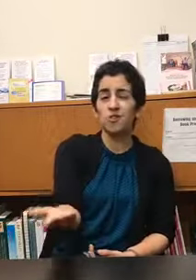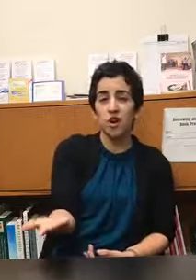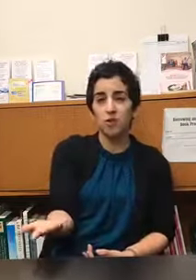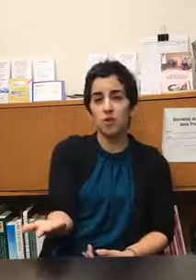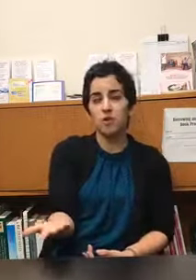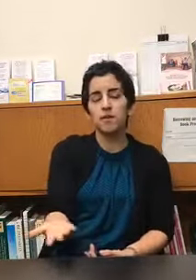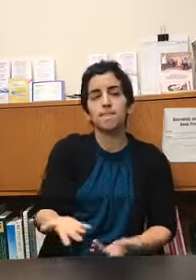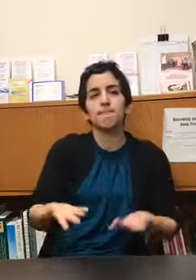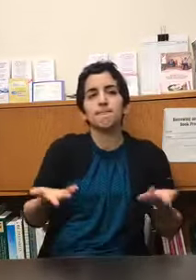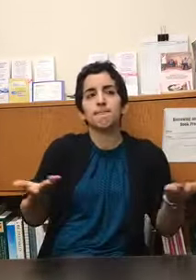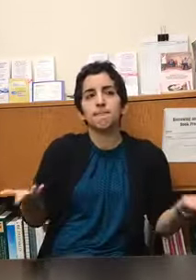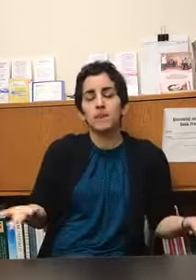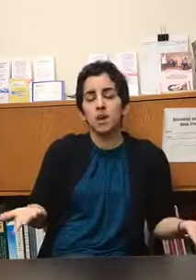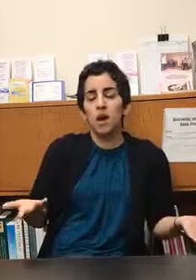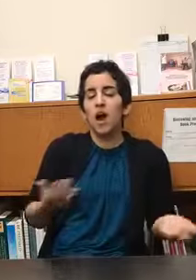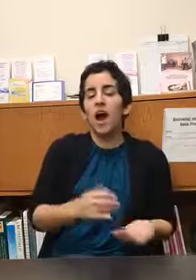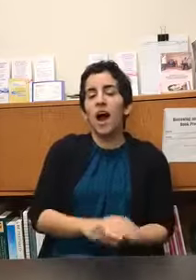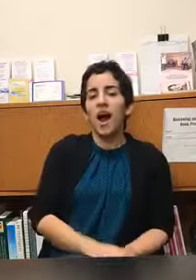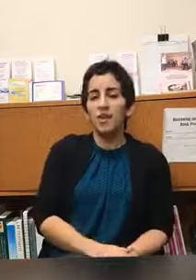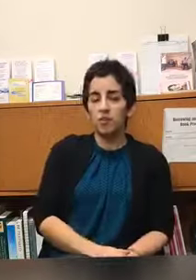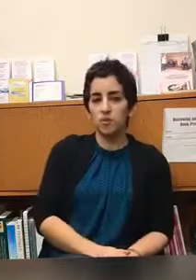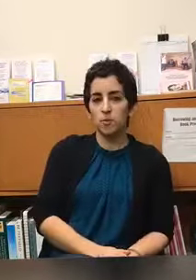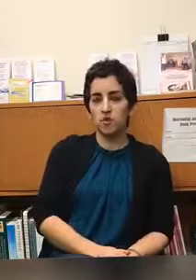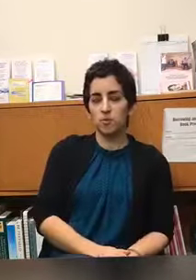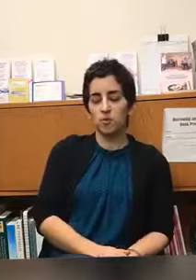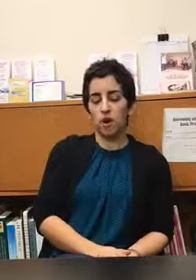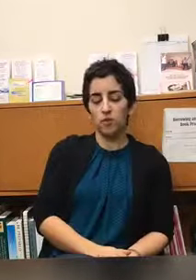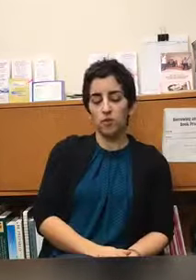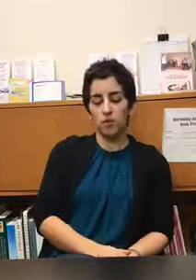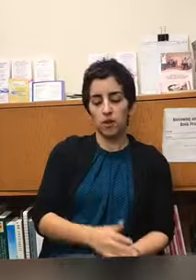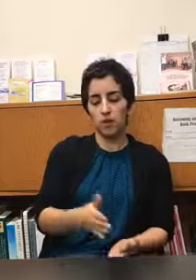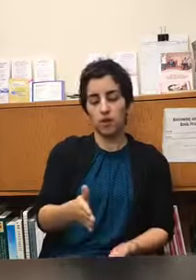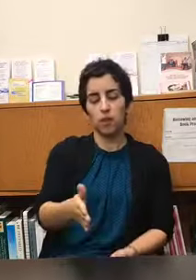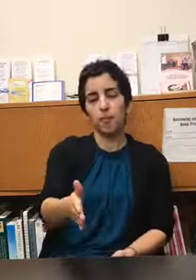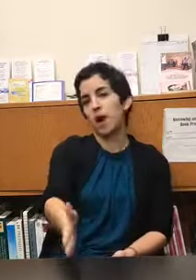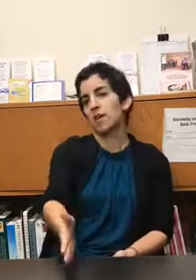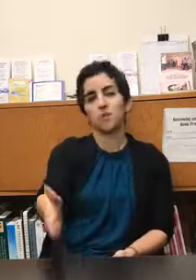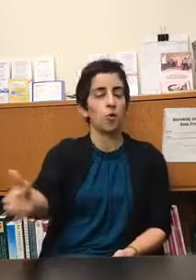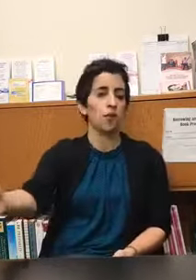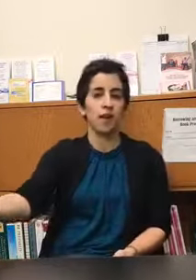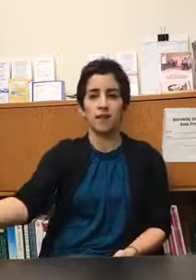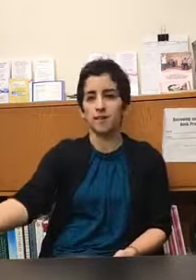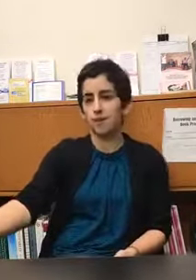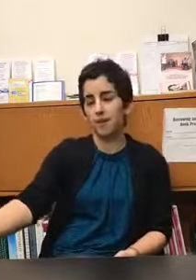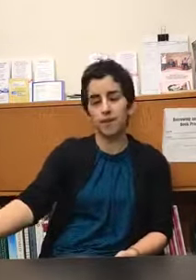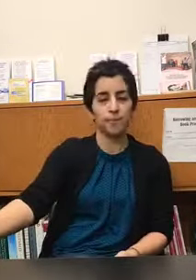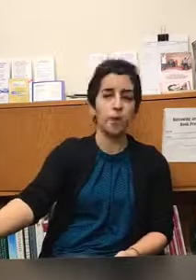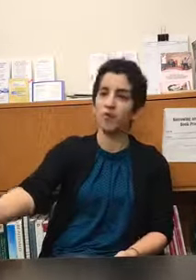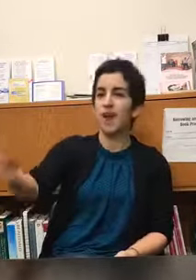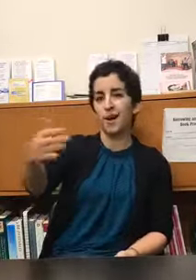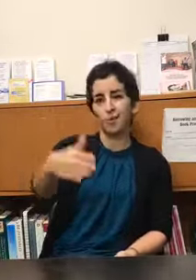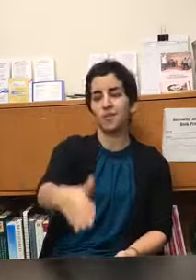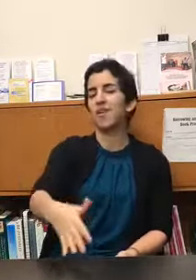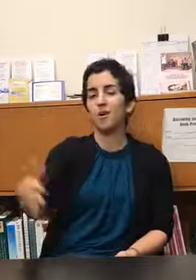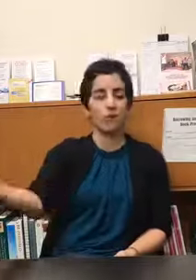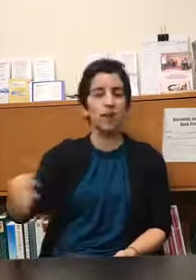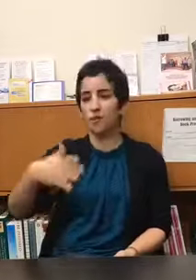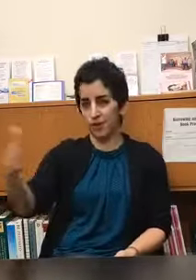genres I don't so much subscribe to the you know Bach is more relaxing than Motown or whatever it